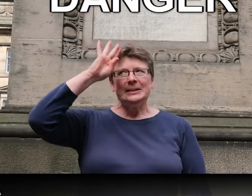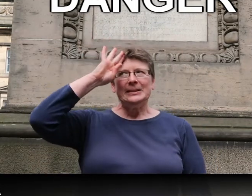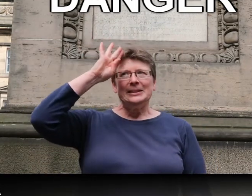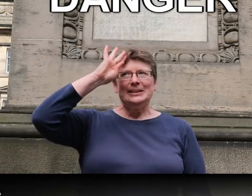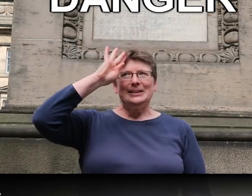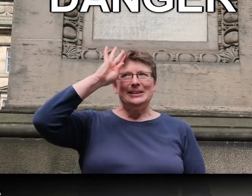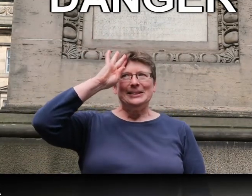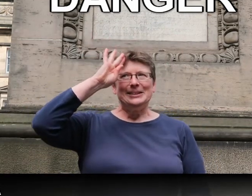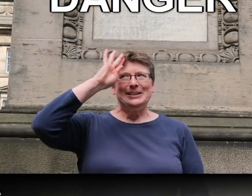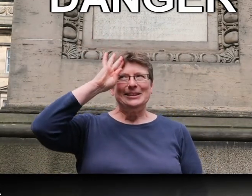No.